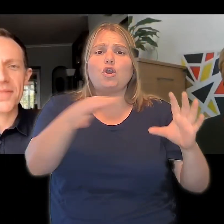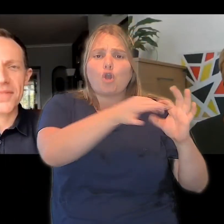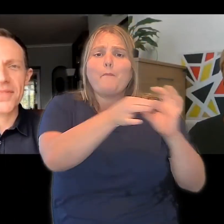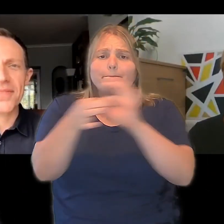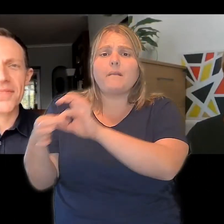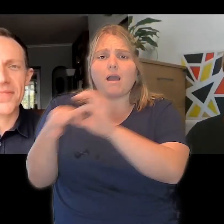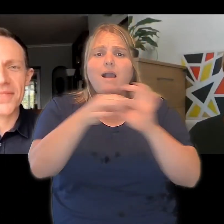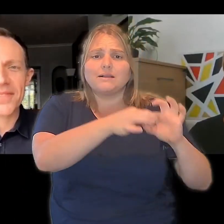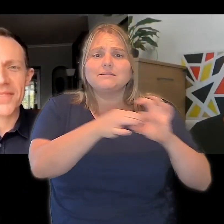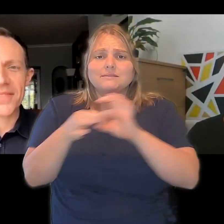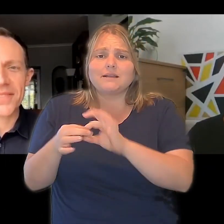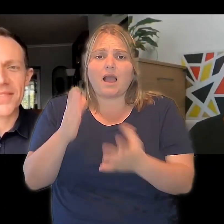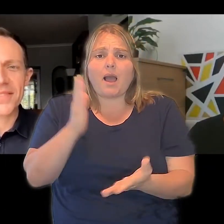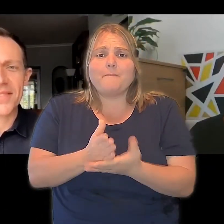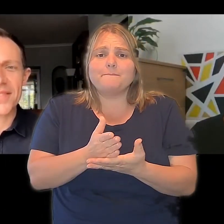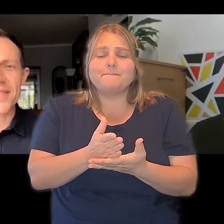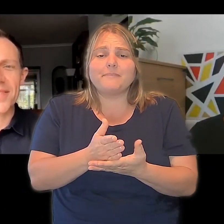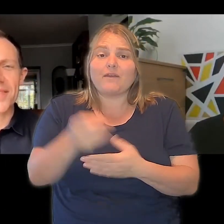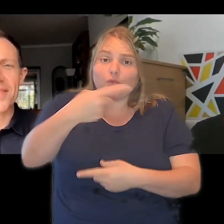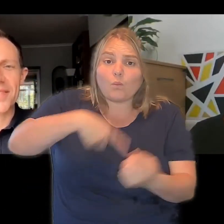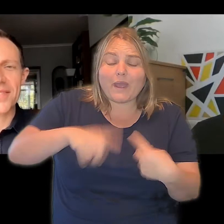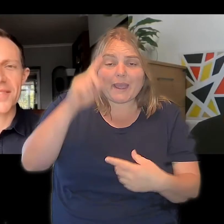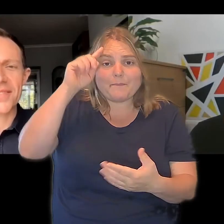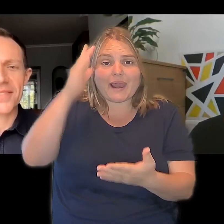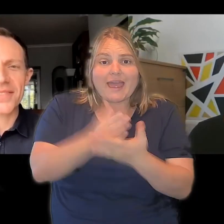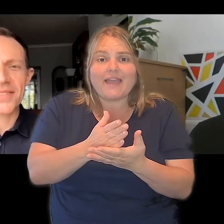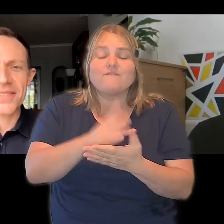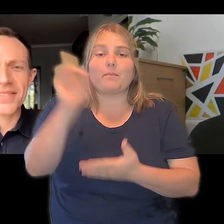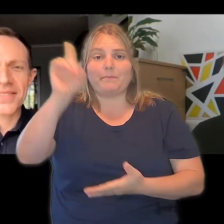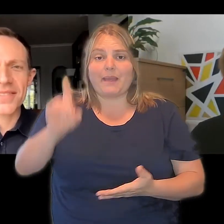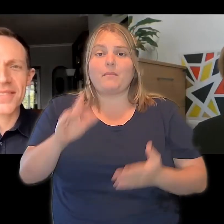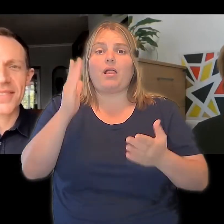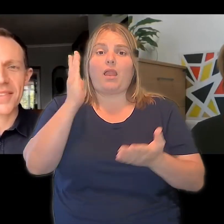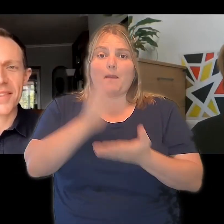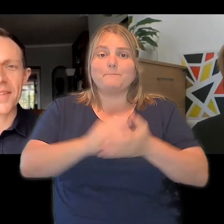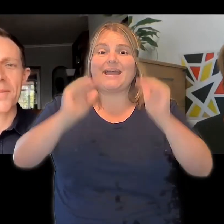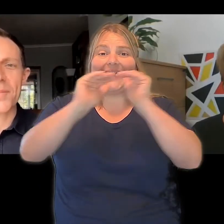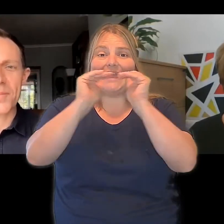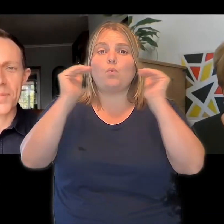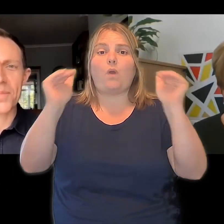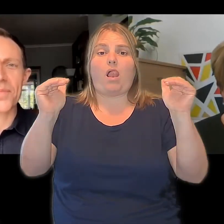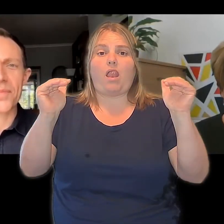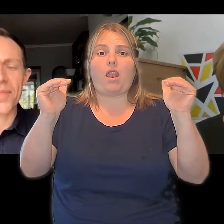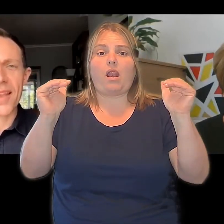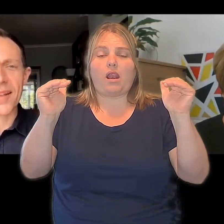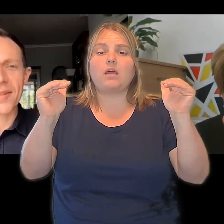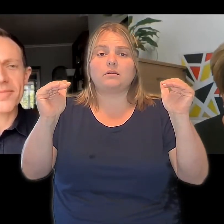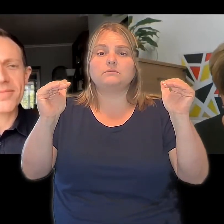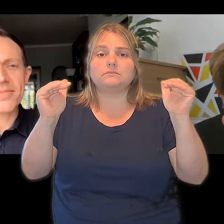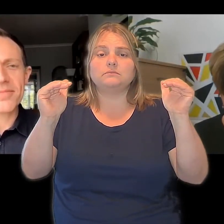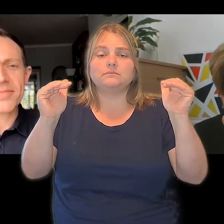believe, as we do, that people are equal and